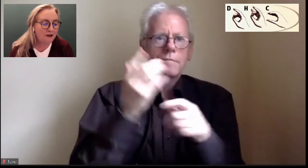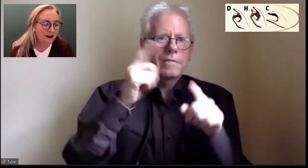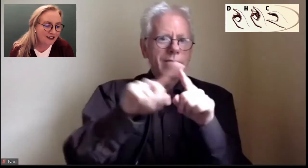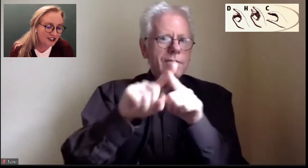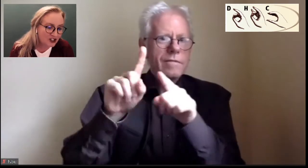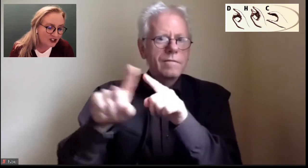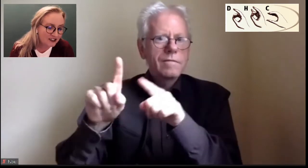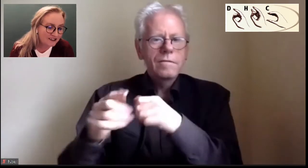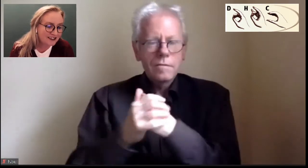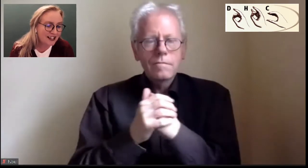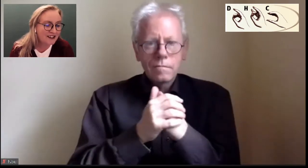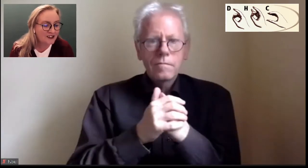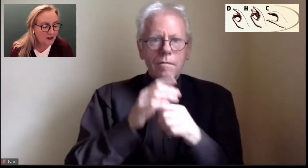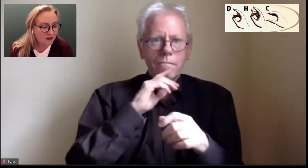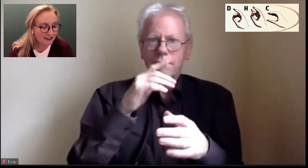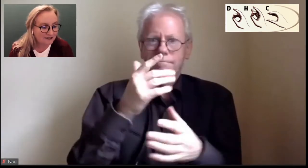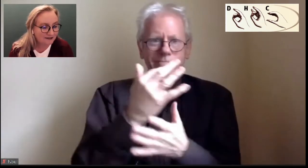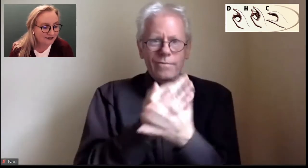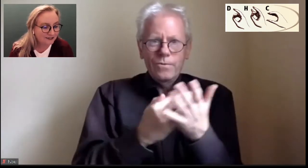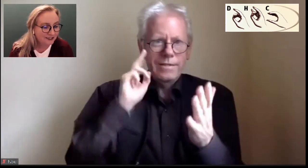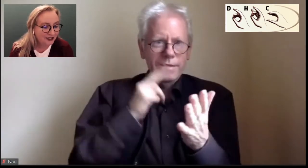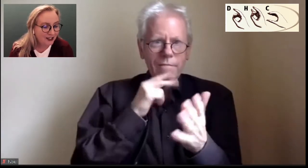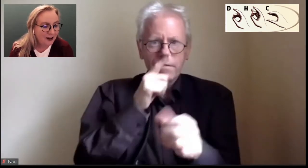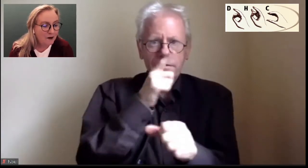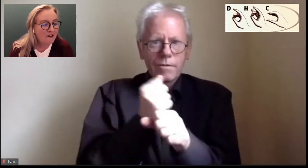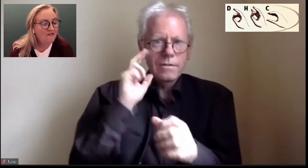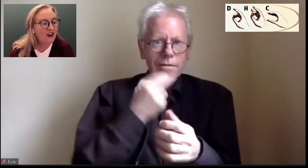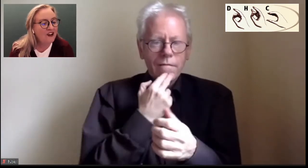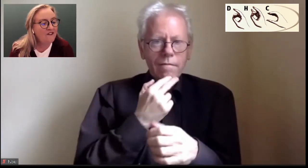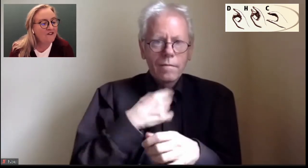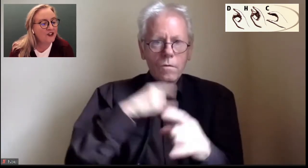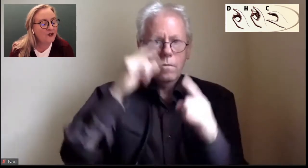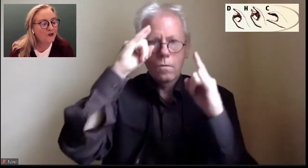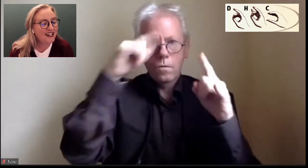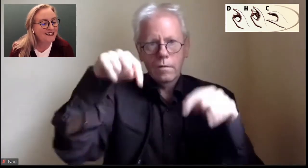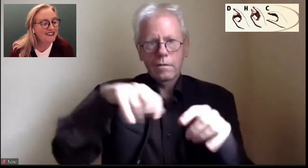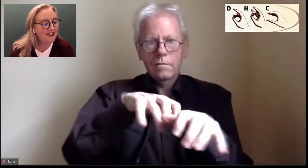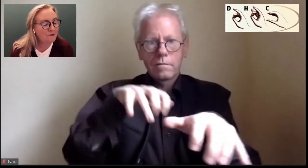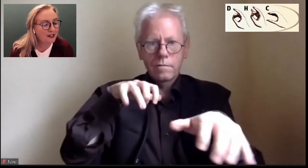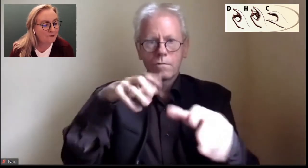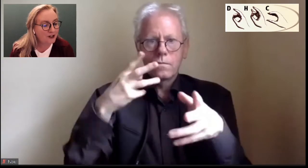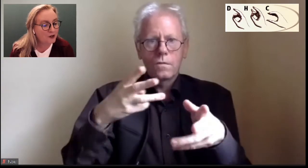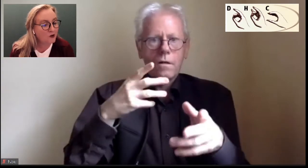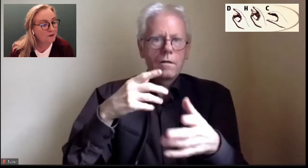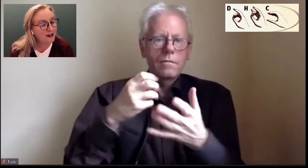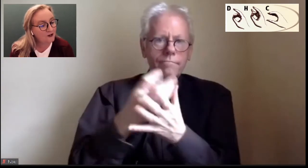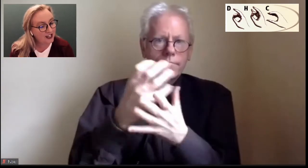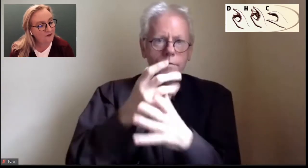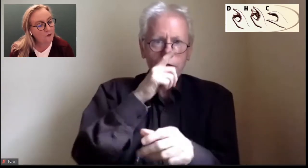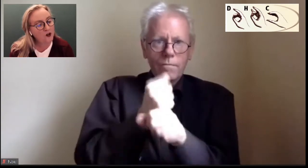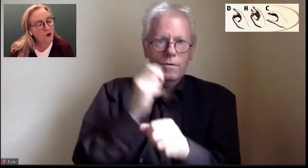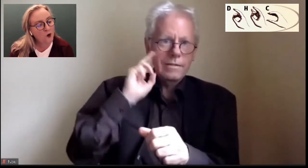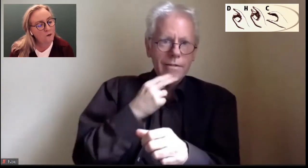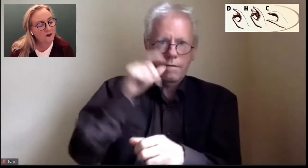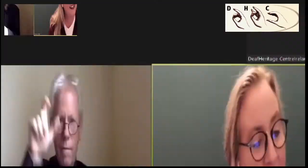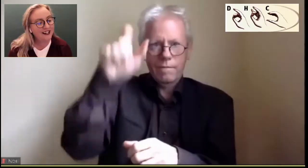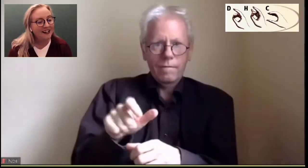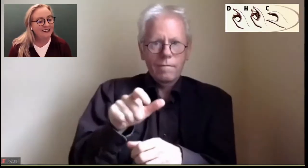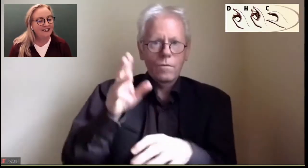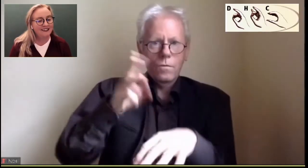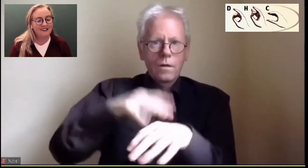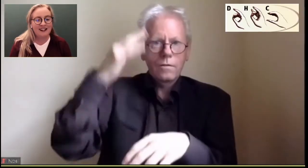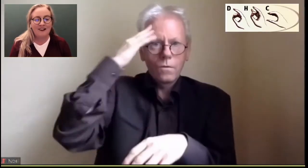Hearing politicians and so on. But very few deaf people talk about deaf. And we're